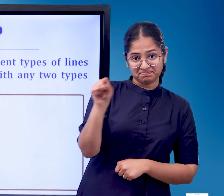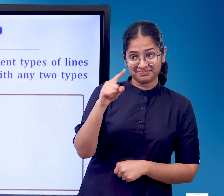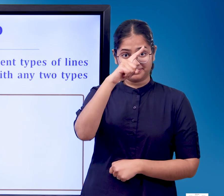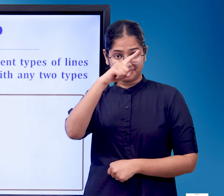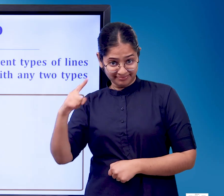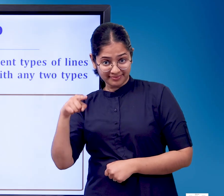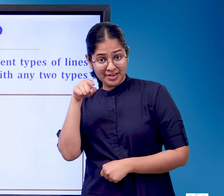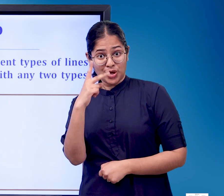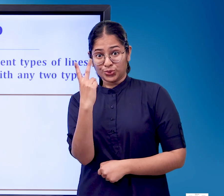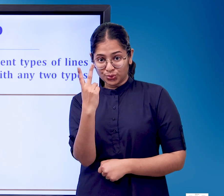types of lines